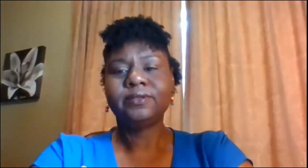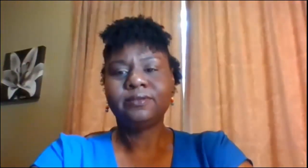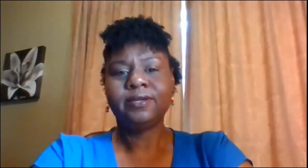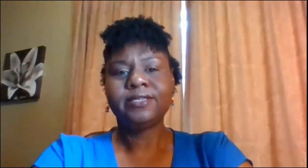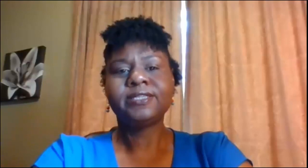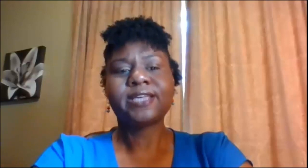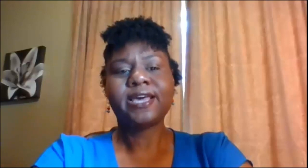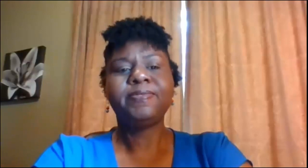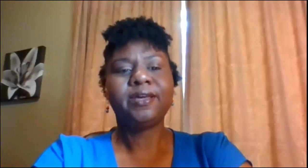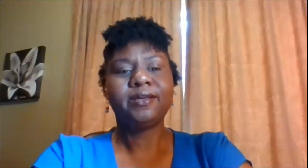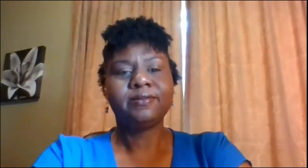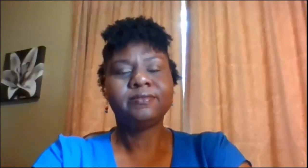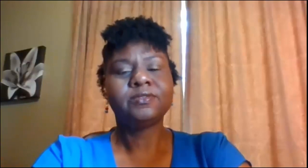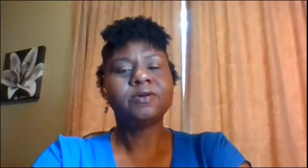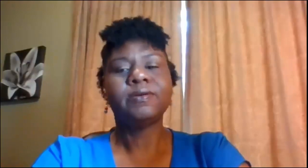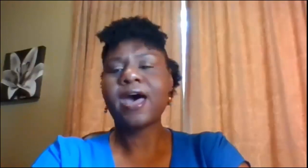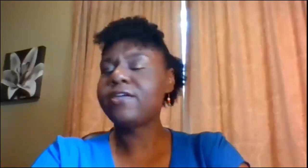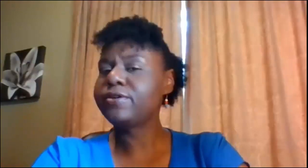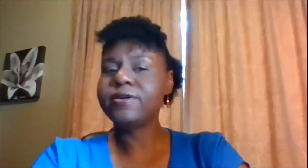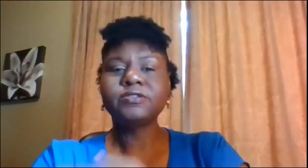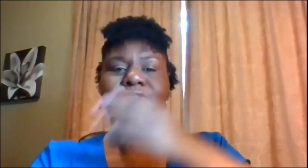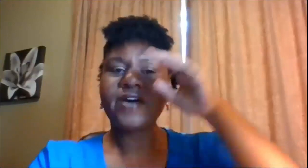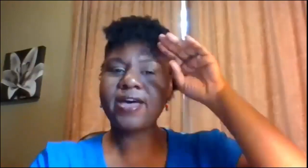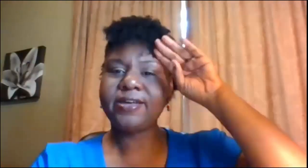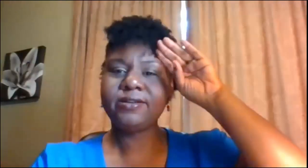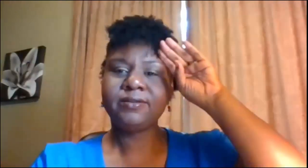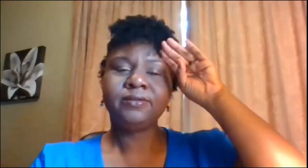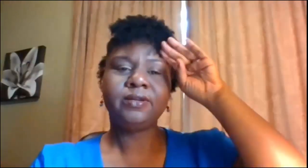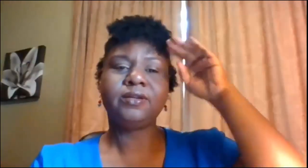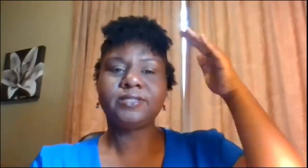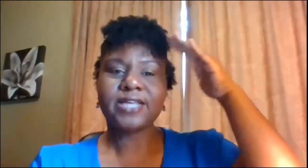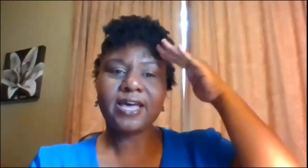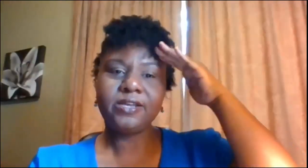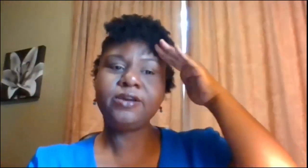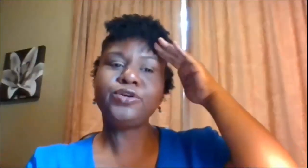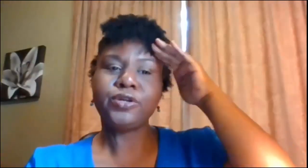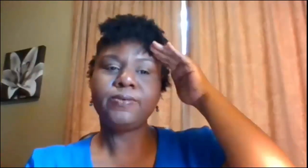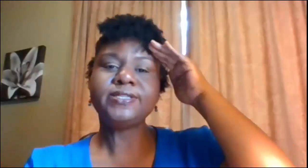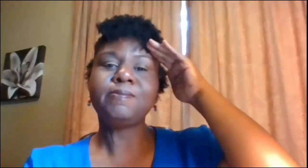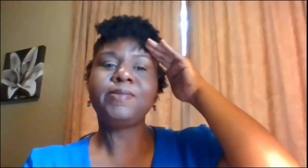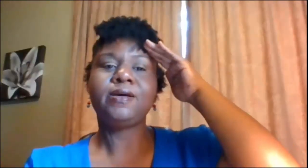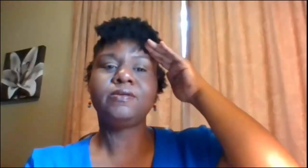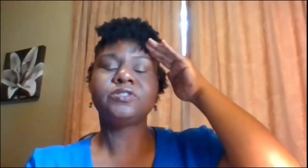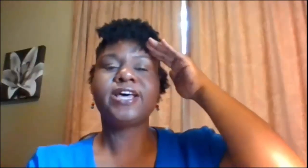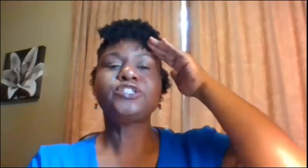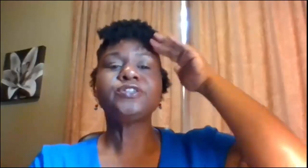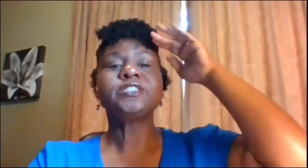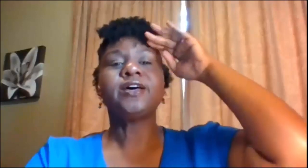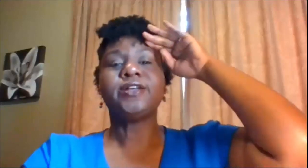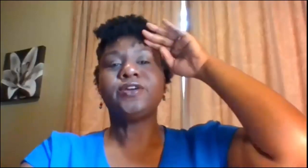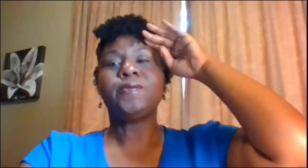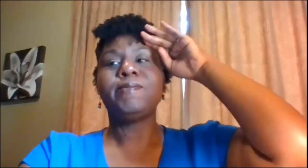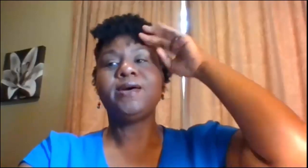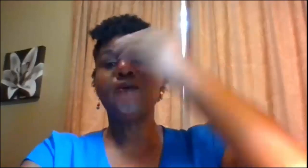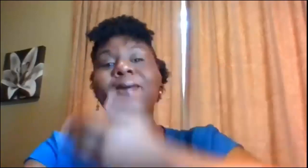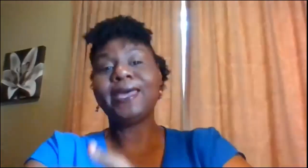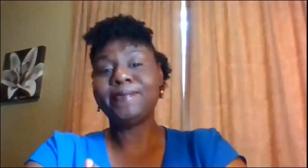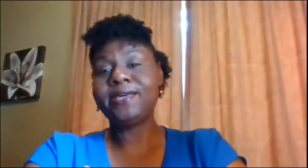it's the same thing so either of those are fine a sign here you know it's a male so that's your son your male baby